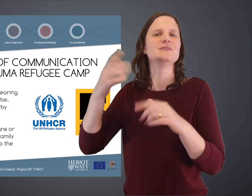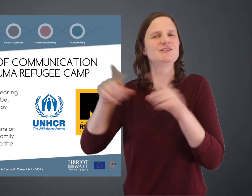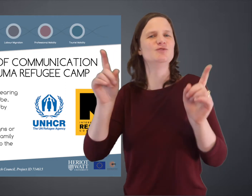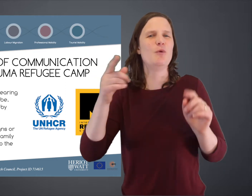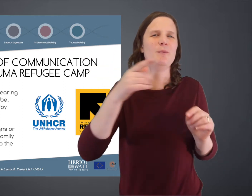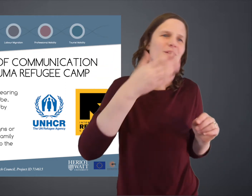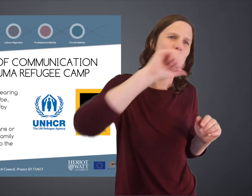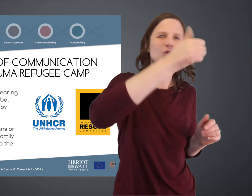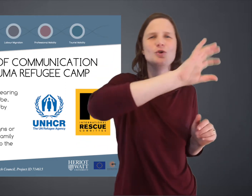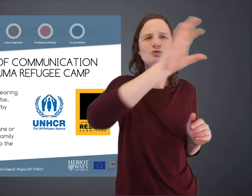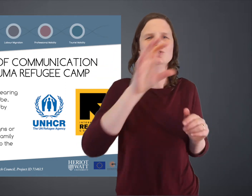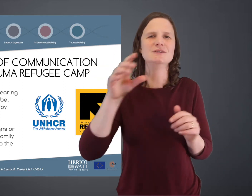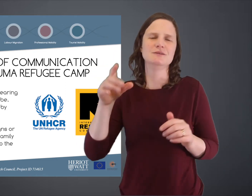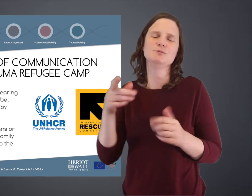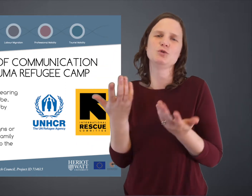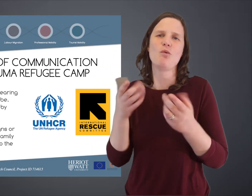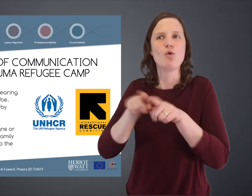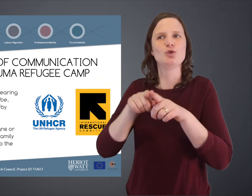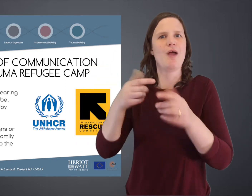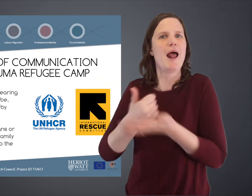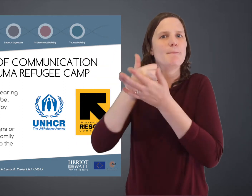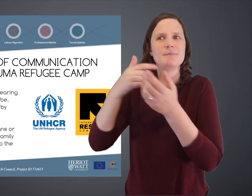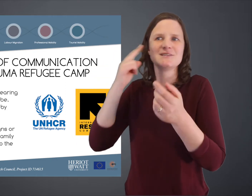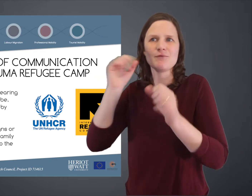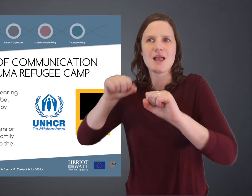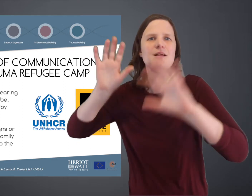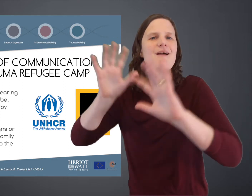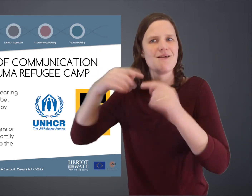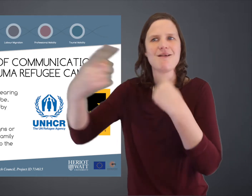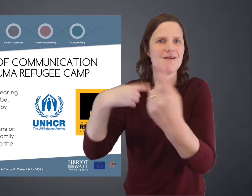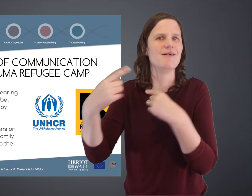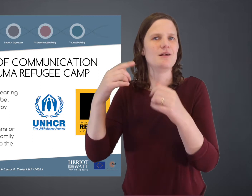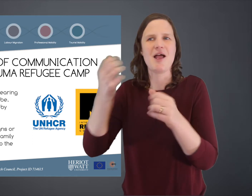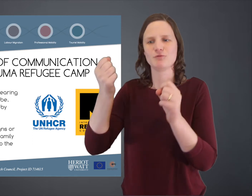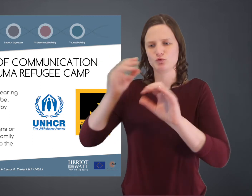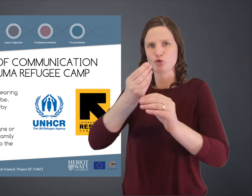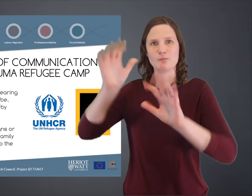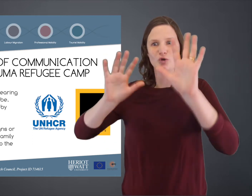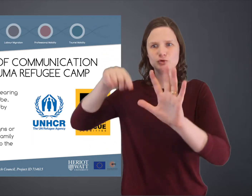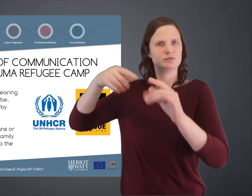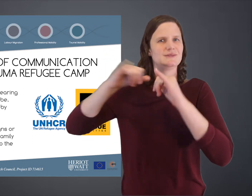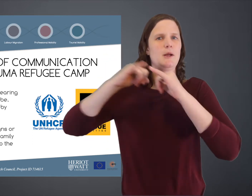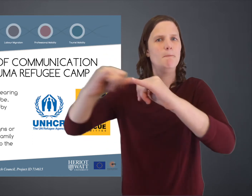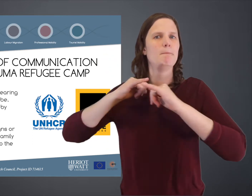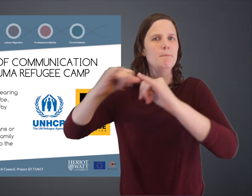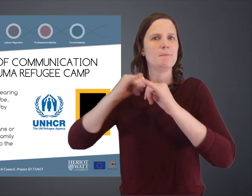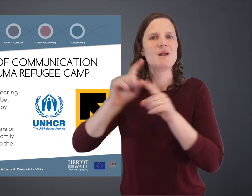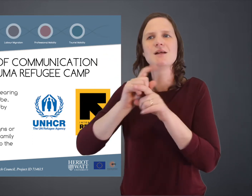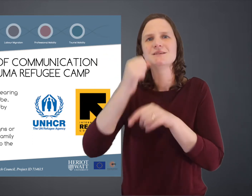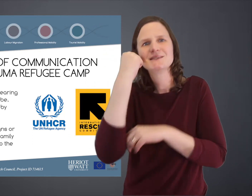using gesture, even hearing people. It's quite different from some other countries. So gesture can be used to aid communication.